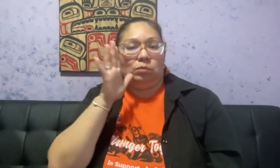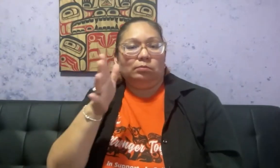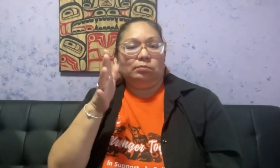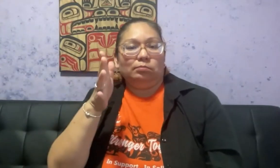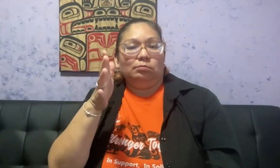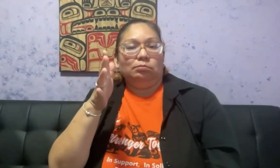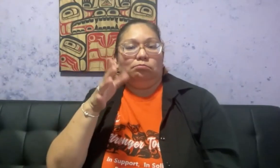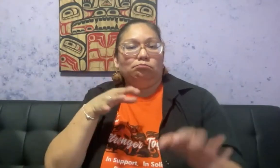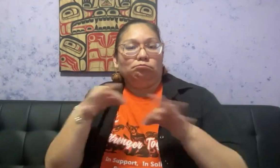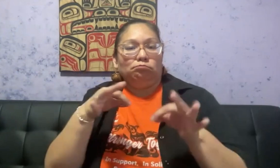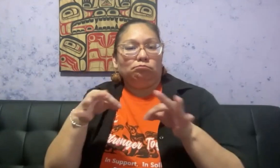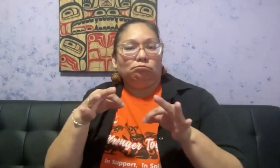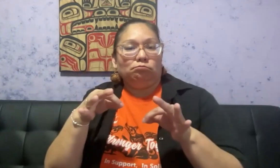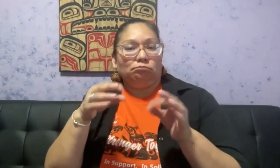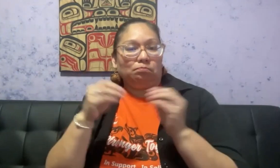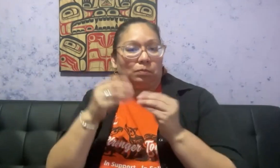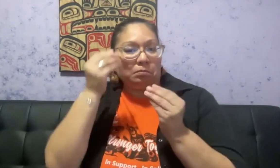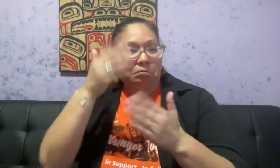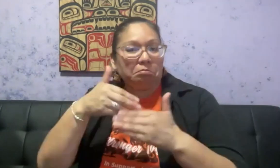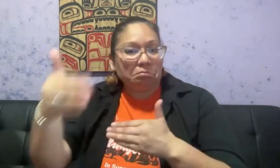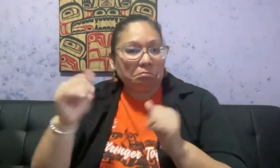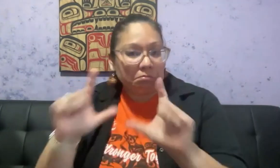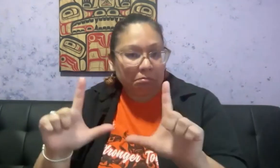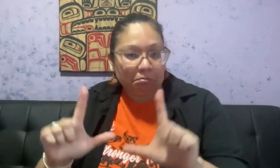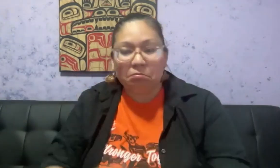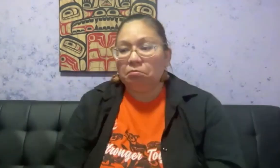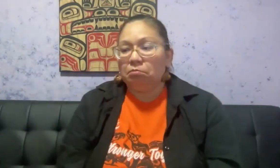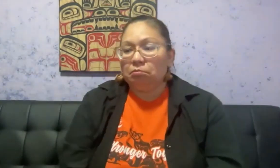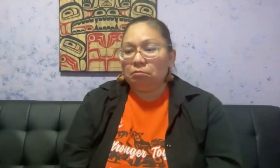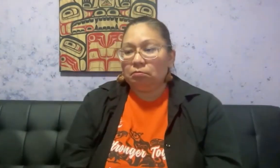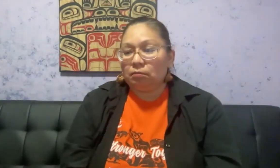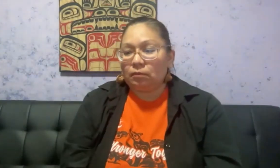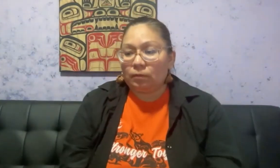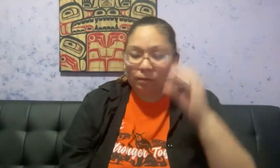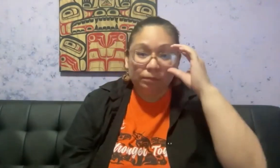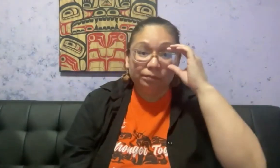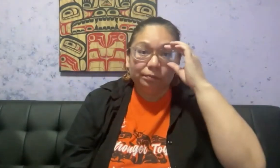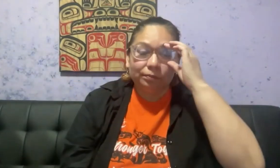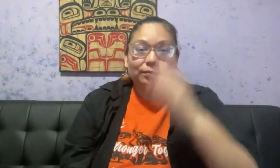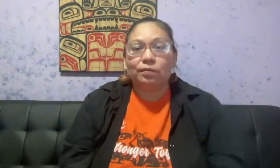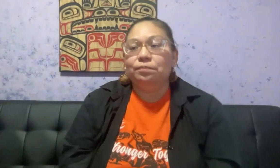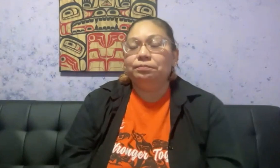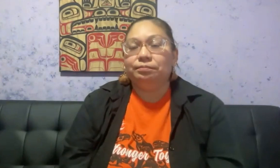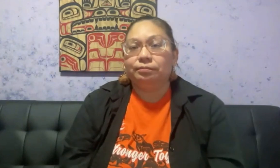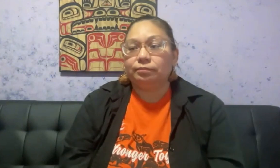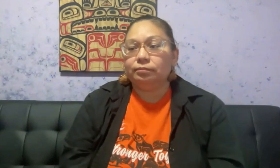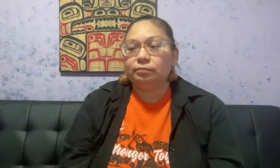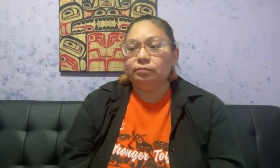In my next video, I will explain how this is related to the National Day of Truth and Reconciliation and the